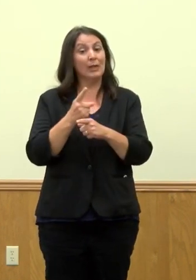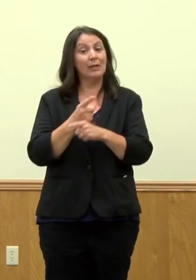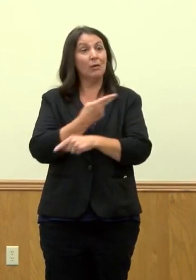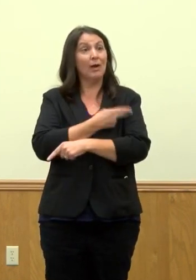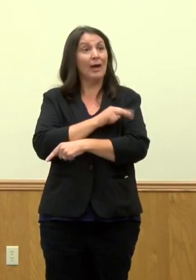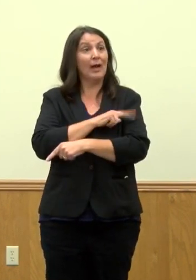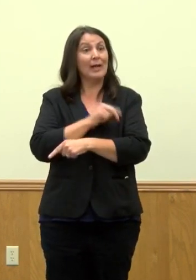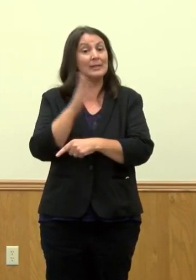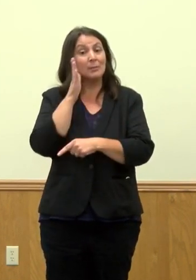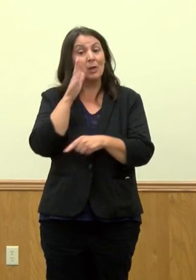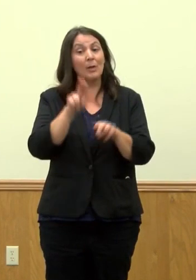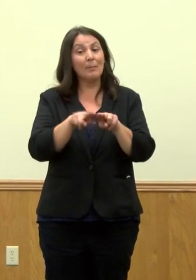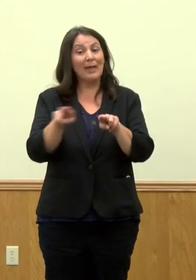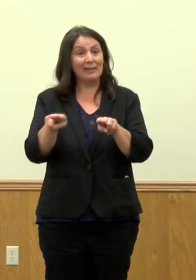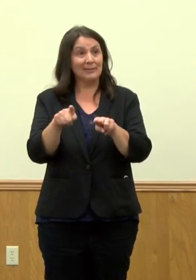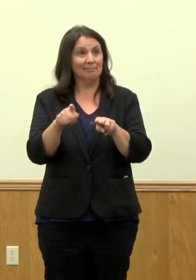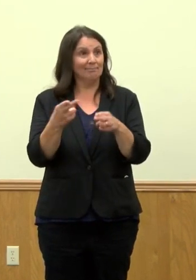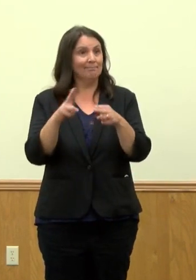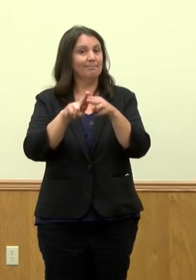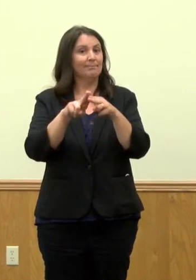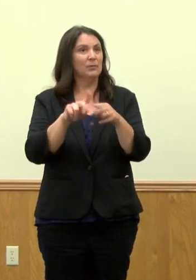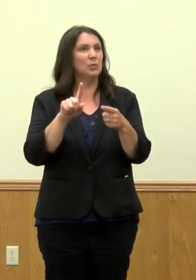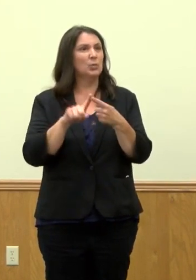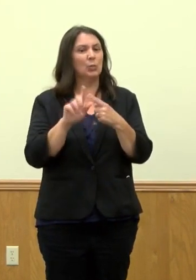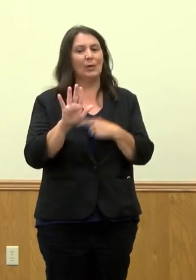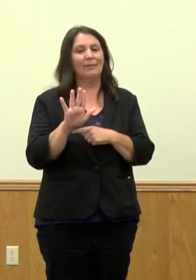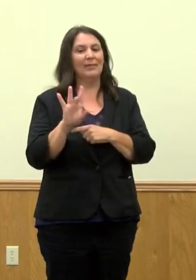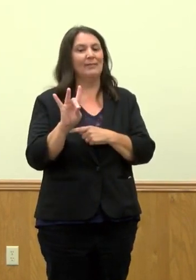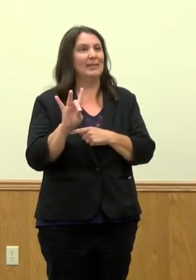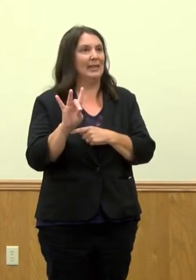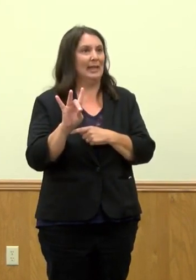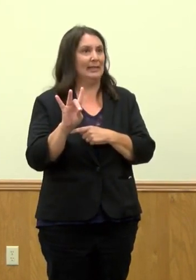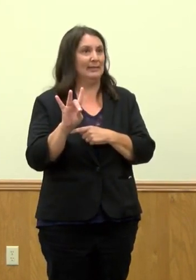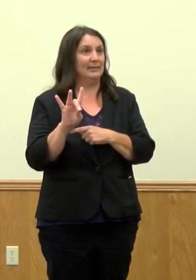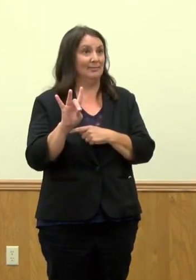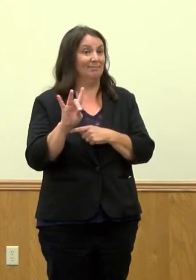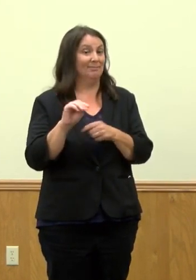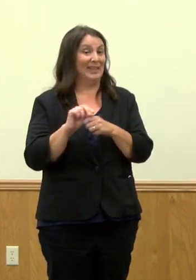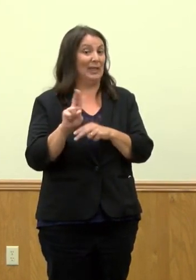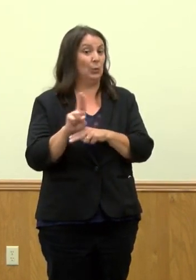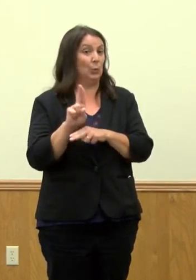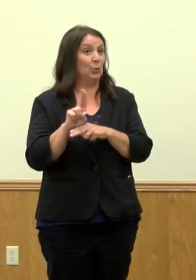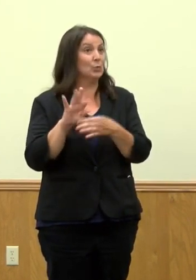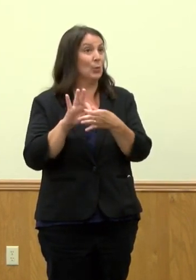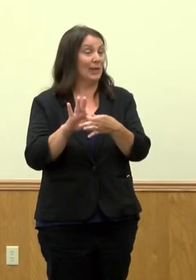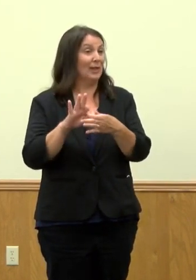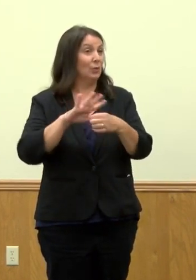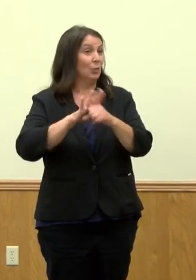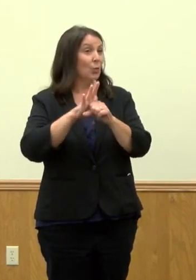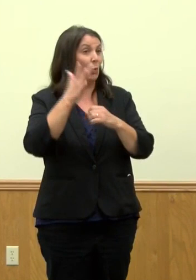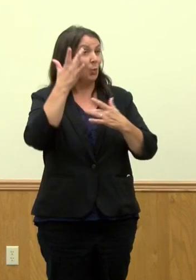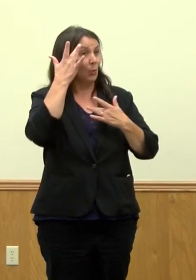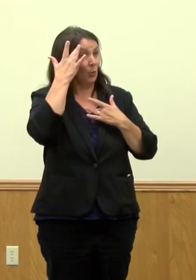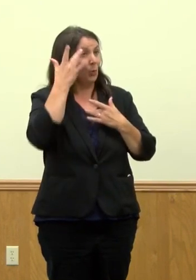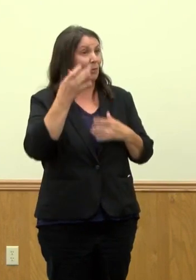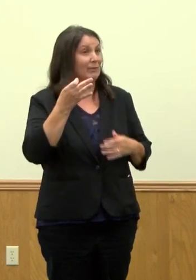capacity continues to actually increase up to 58 beds in use related to COVID-19.